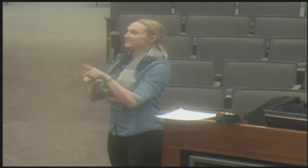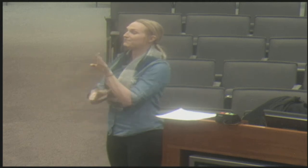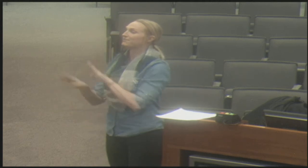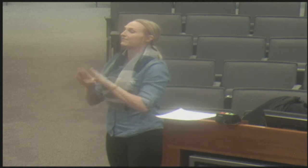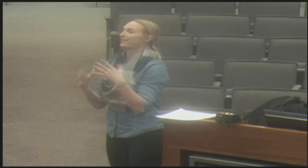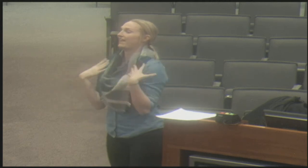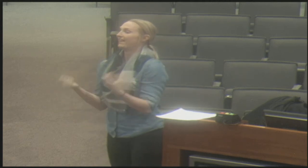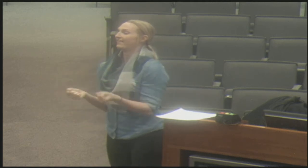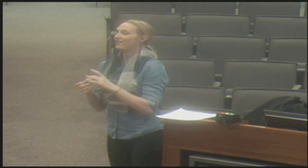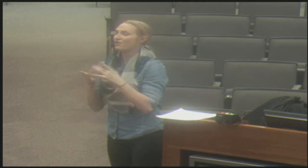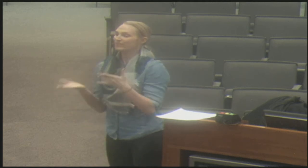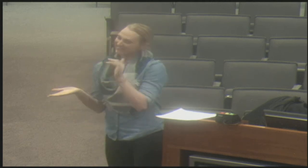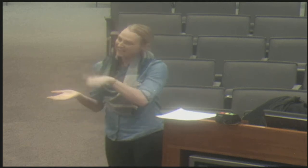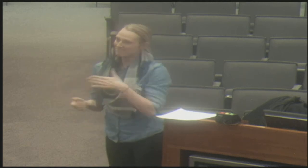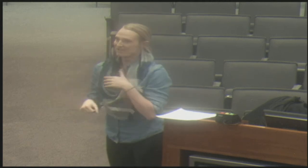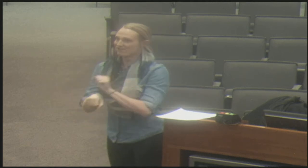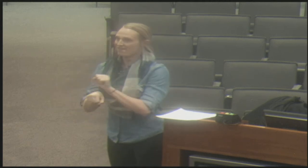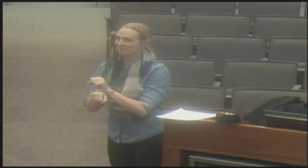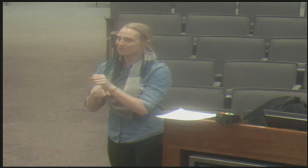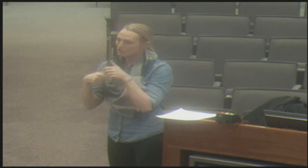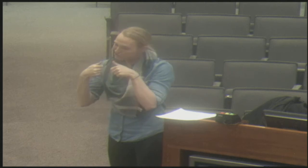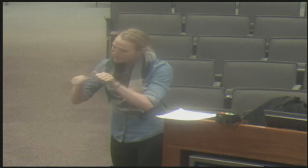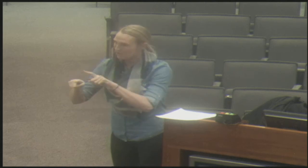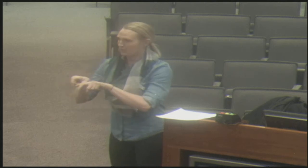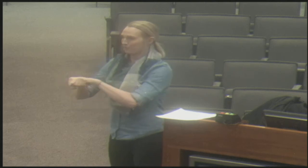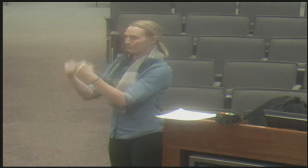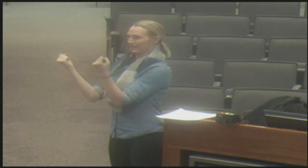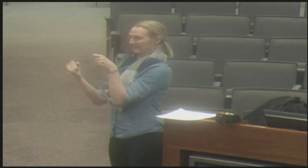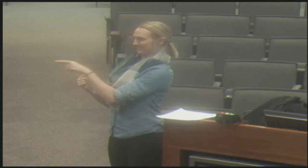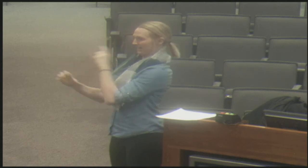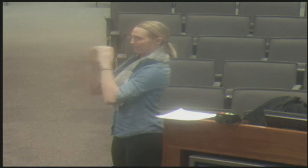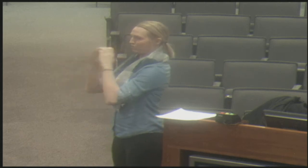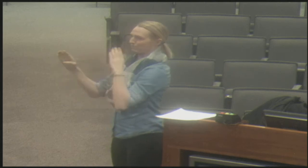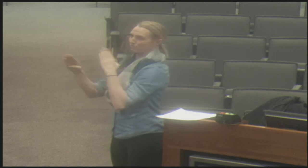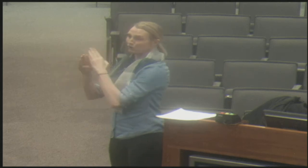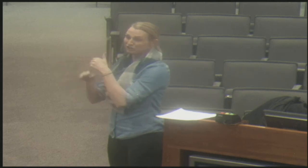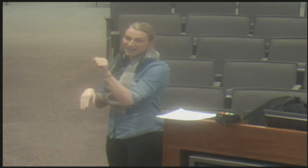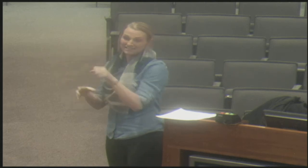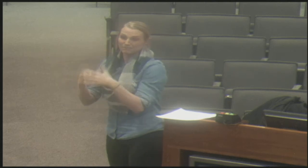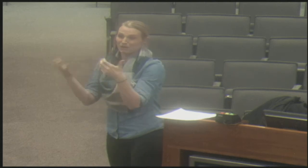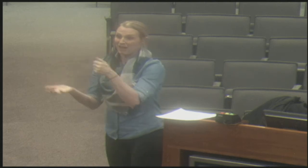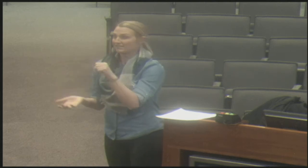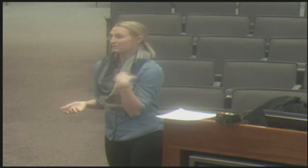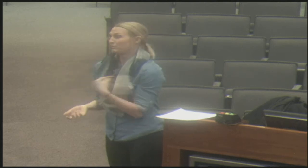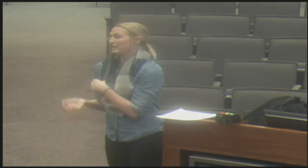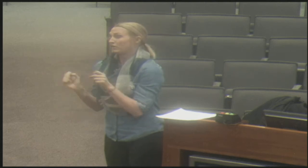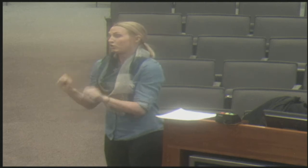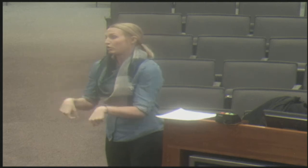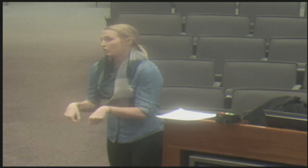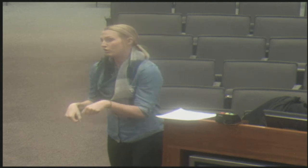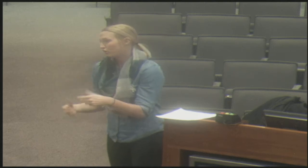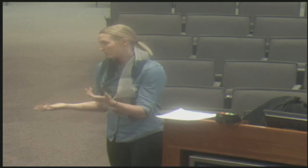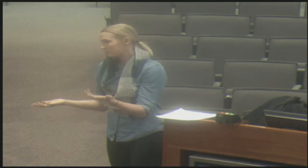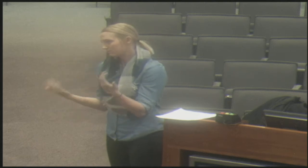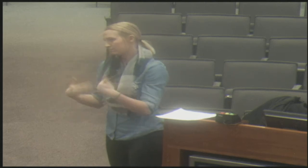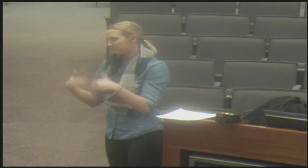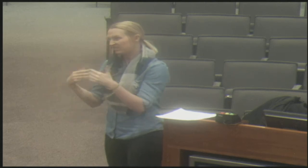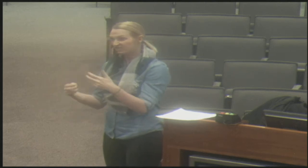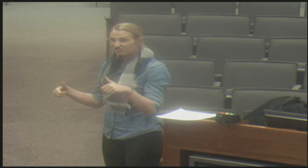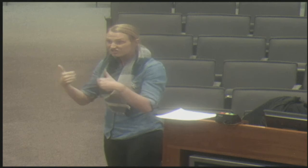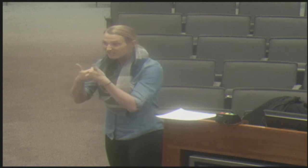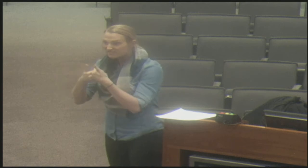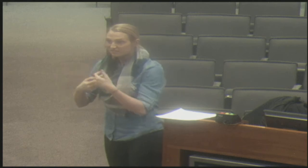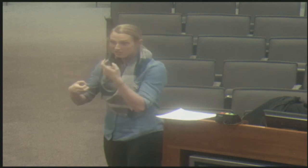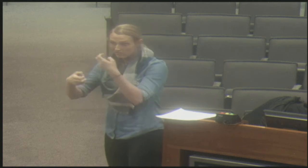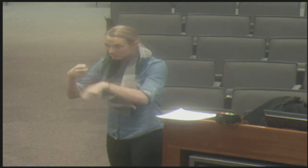access to communication? So myself as a behavioral services coordinator, that's kind of my job. I'm trying to recognize all these varying